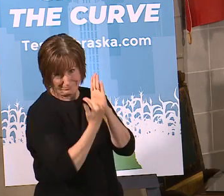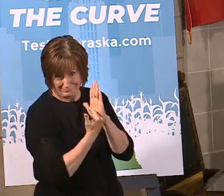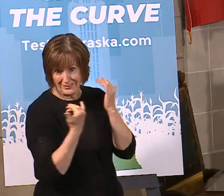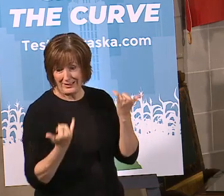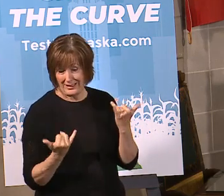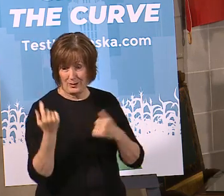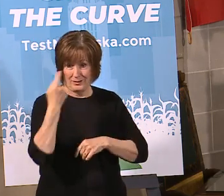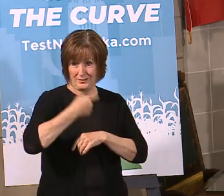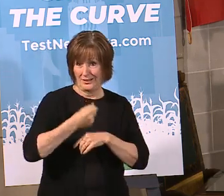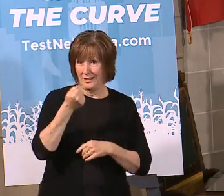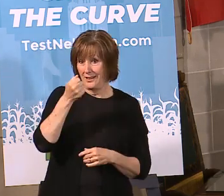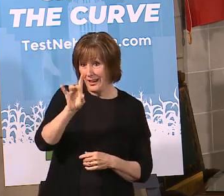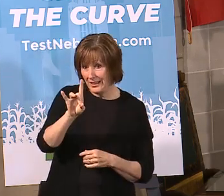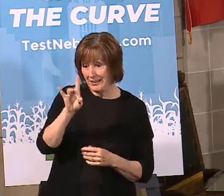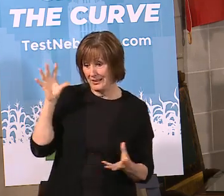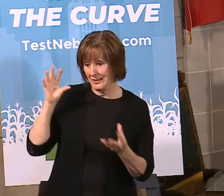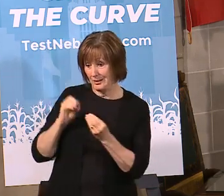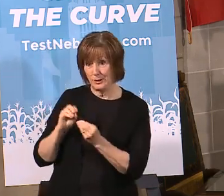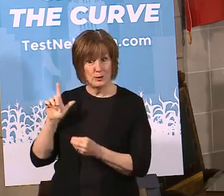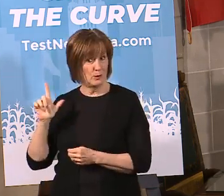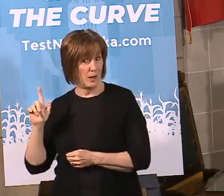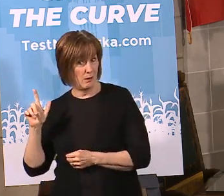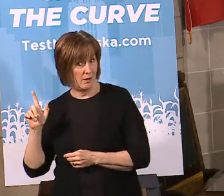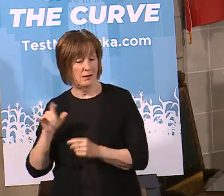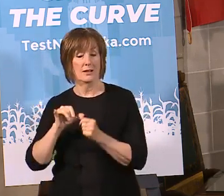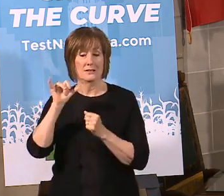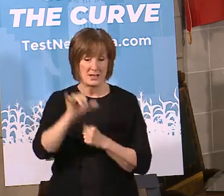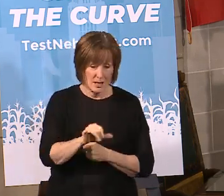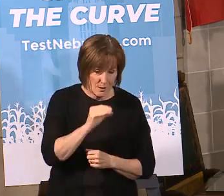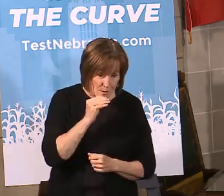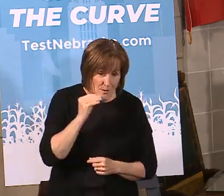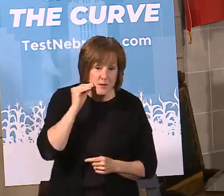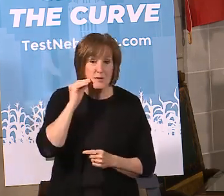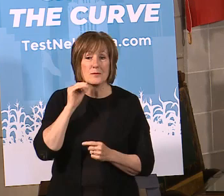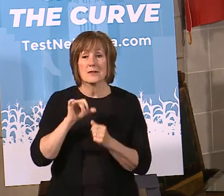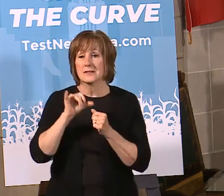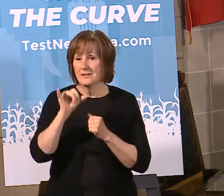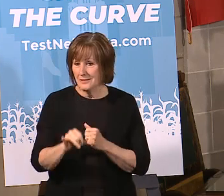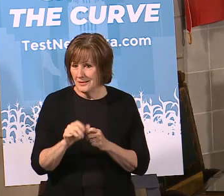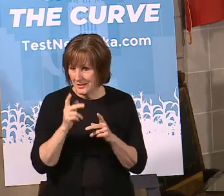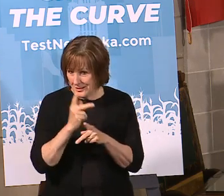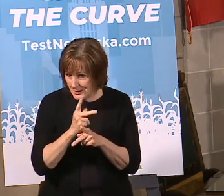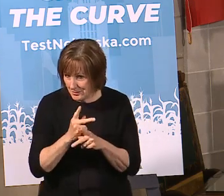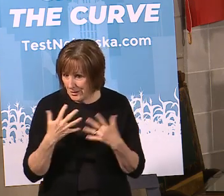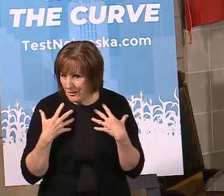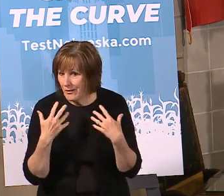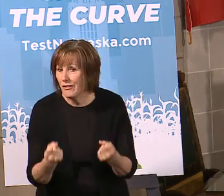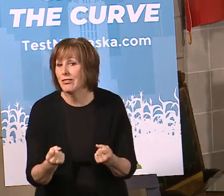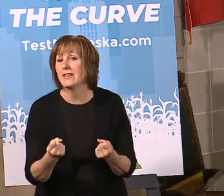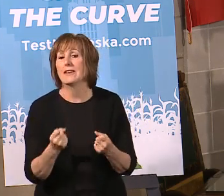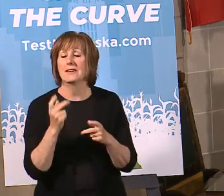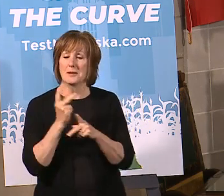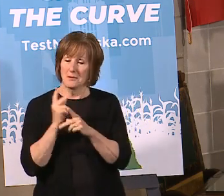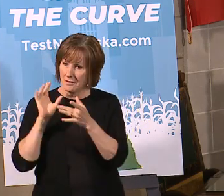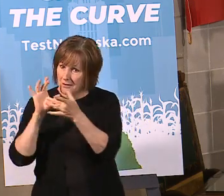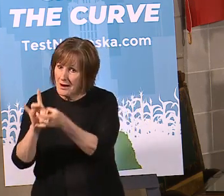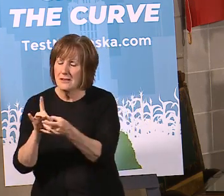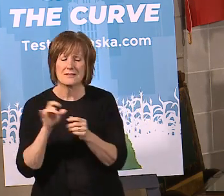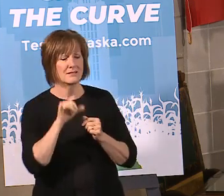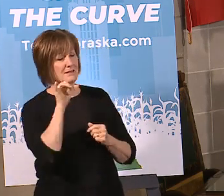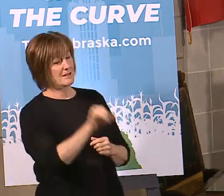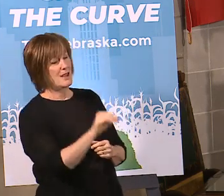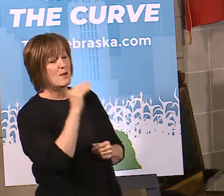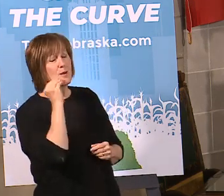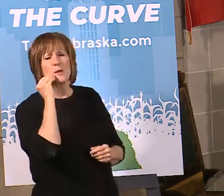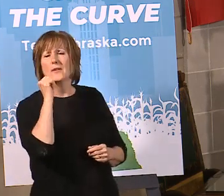day 18 of 21 to stay home, stay healthy, stay connected. Our rules are stay home, no essential non-essential trips